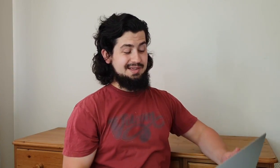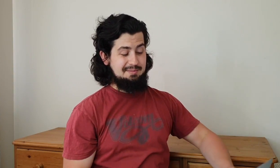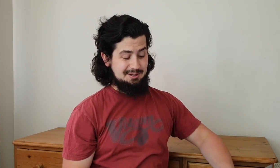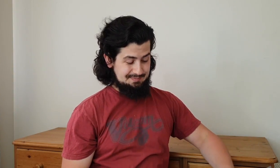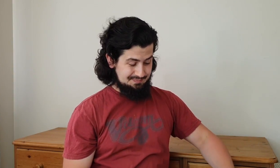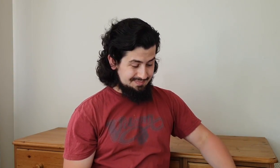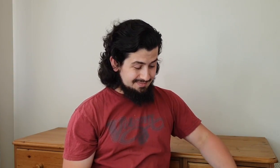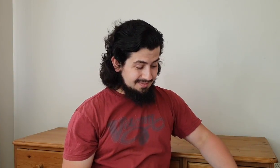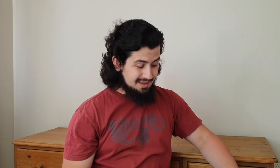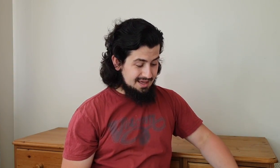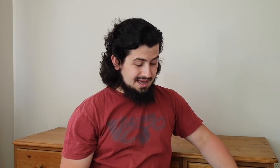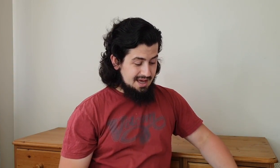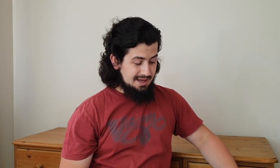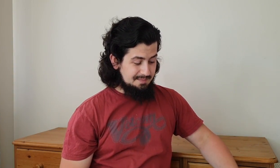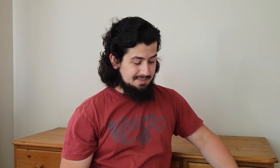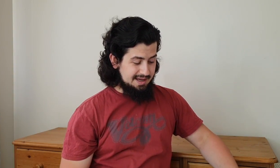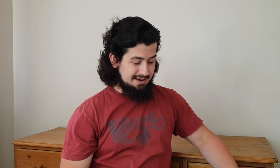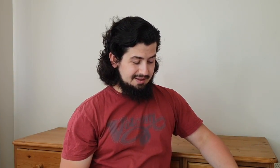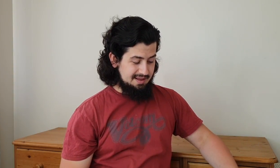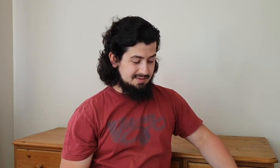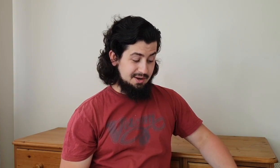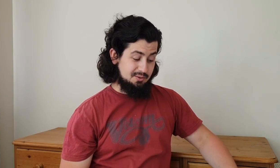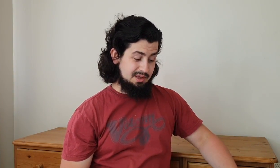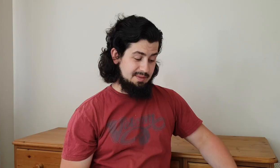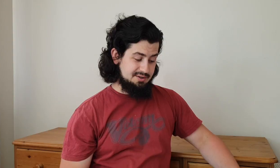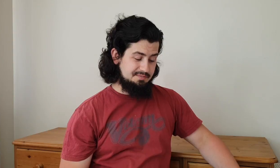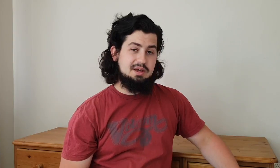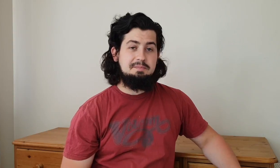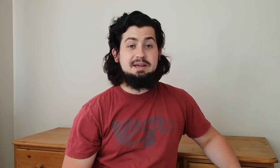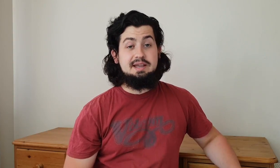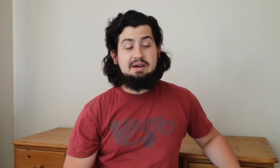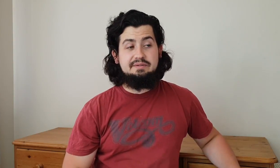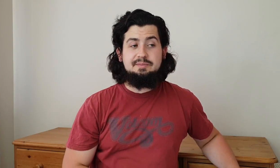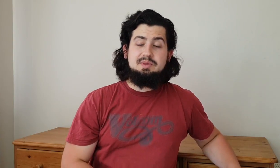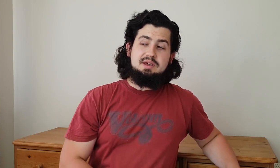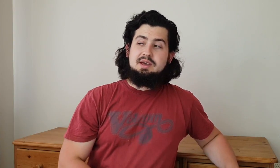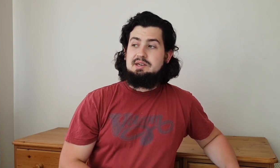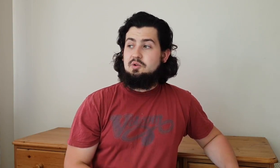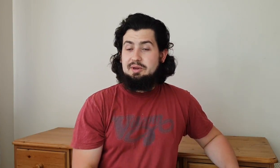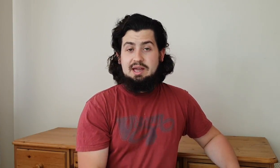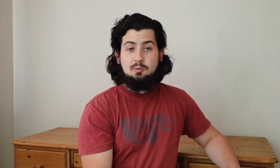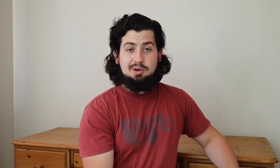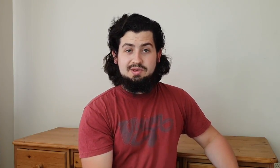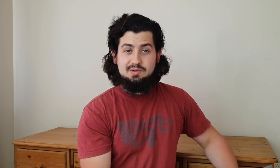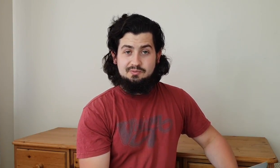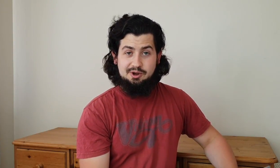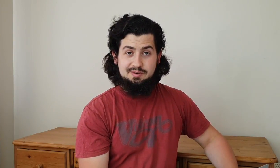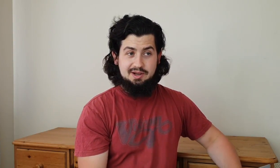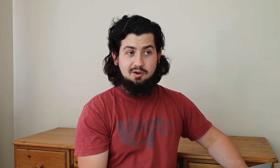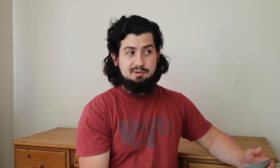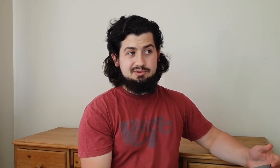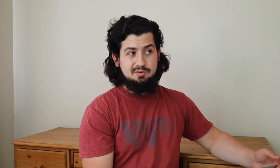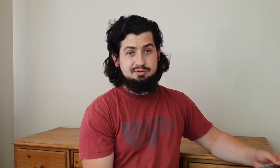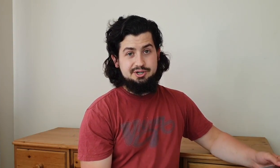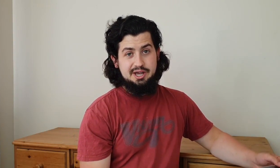stamina um okay and then something else i wanted to mention being deaf is not being helpless right like a lot of people don't appreciate